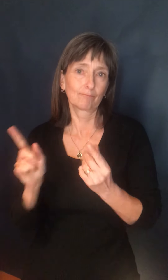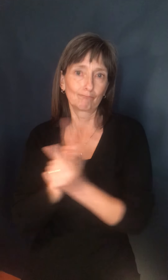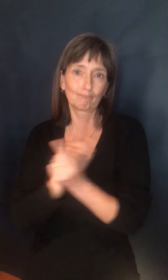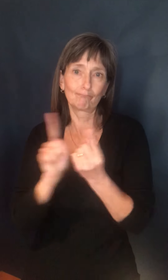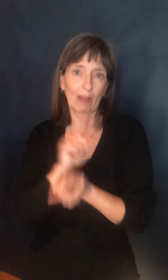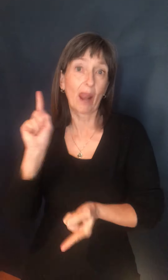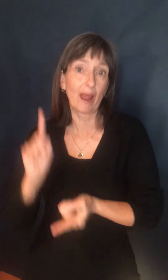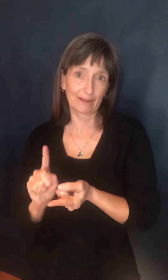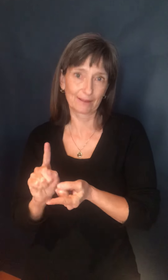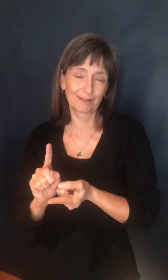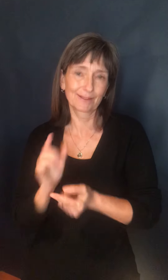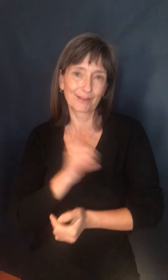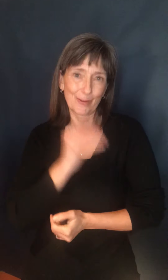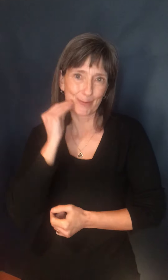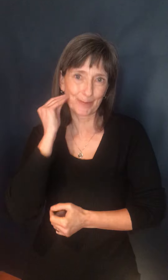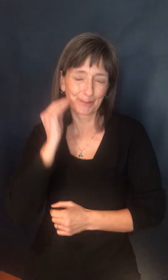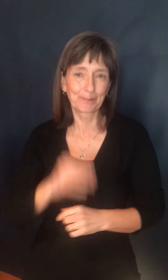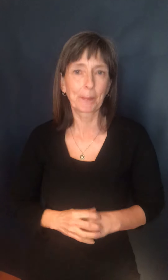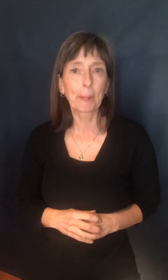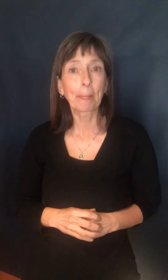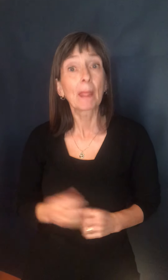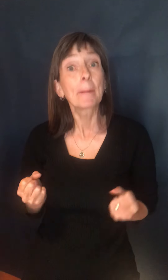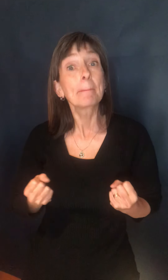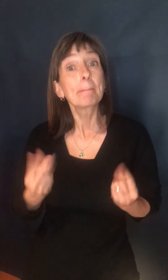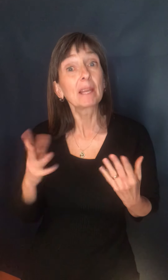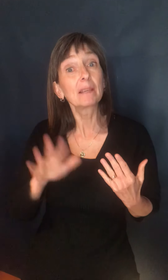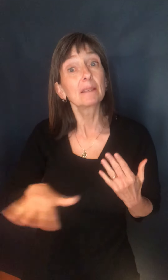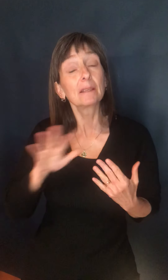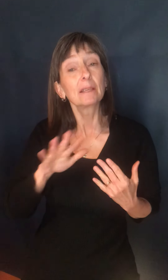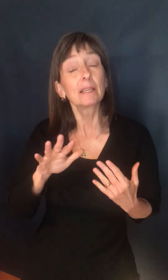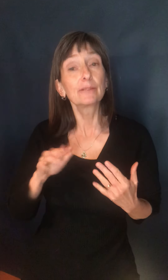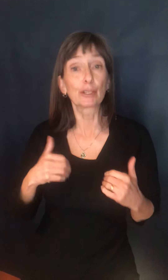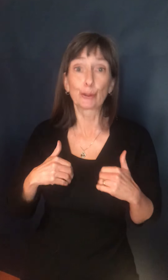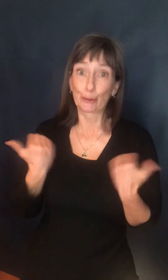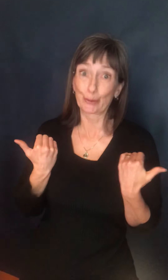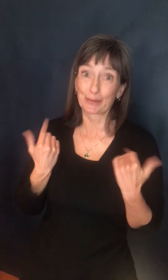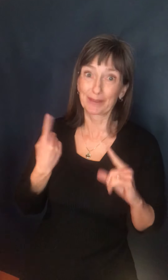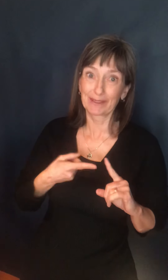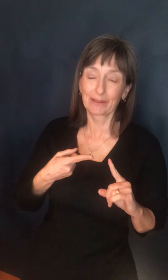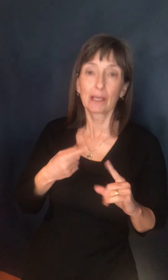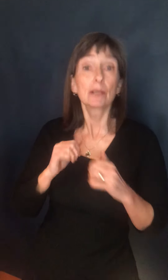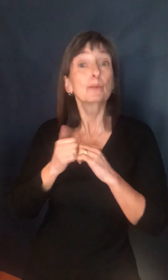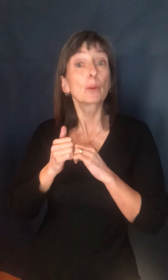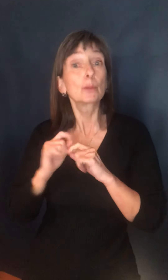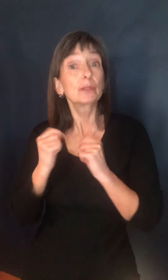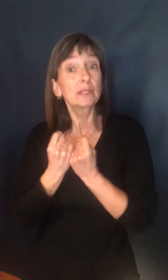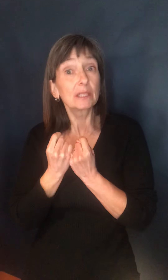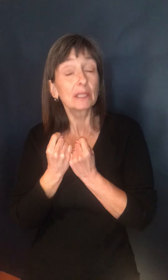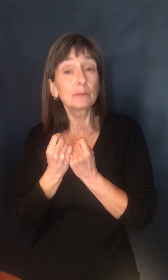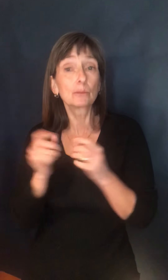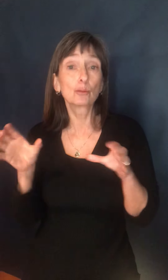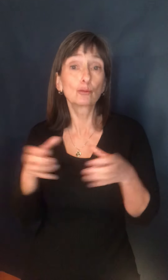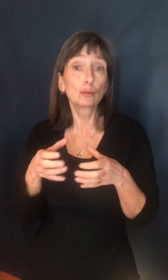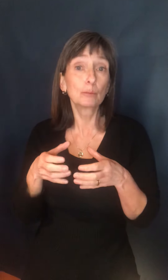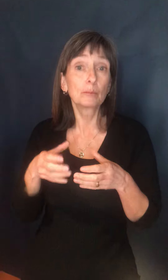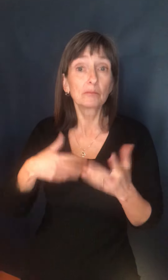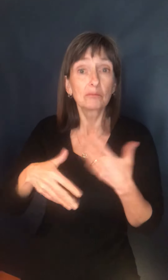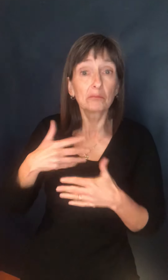know that many people in our province, particularly our youth, will be happy to hear that sports teams and organized group activities such as dance, art, music, and